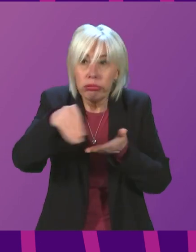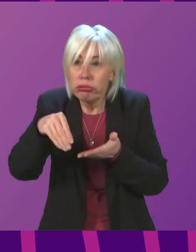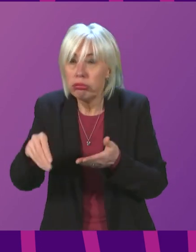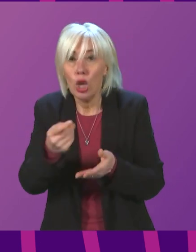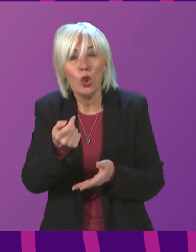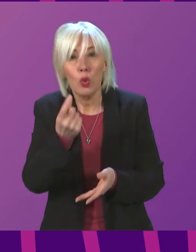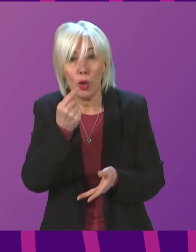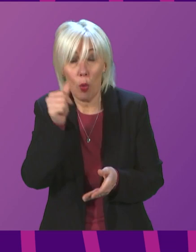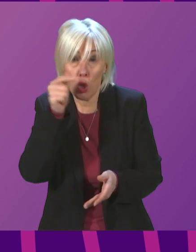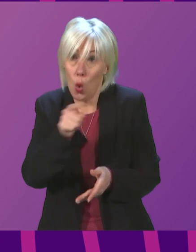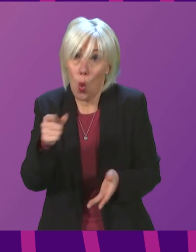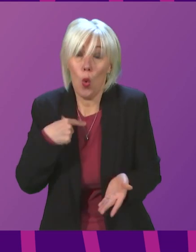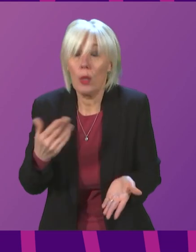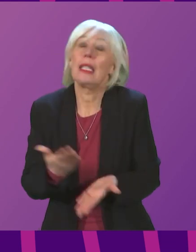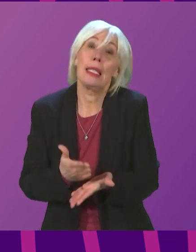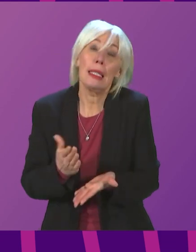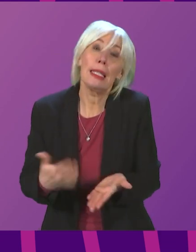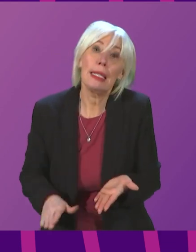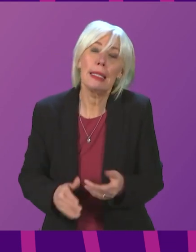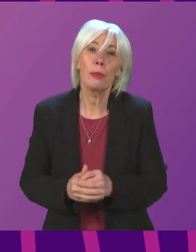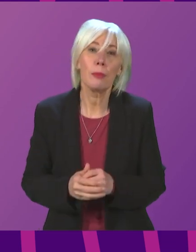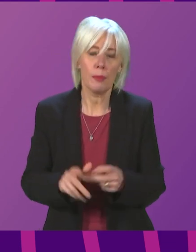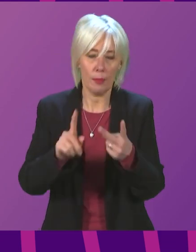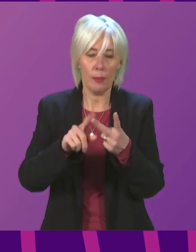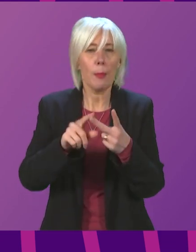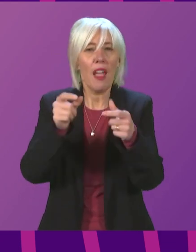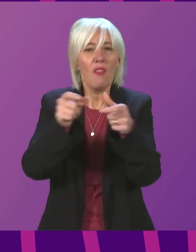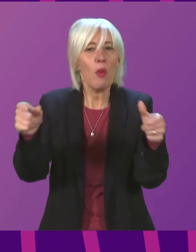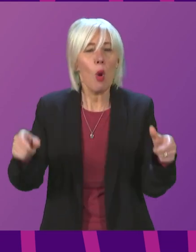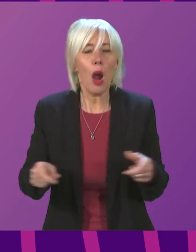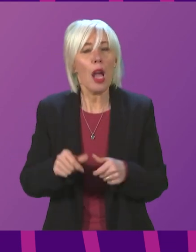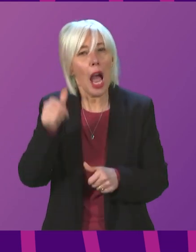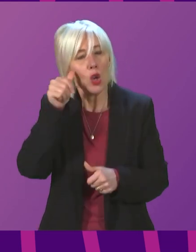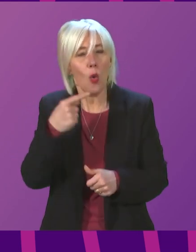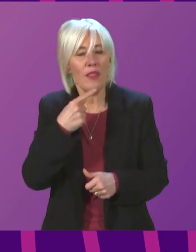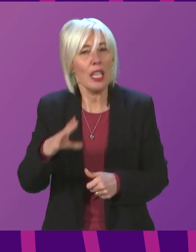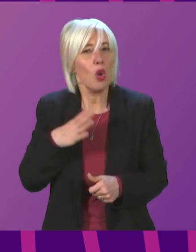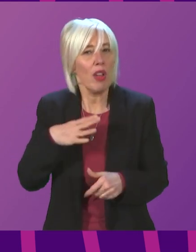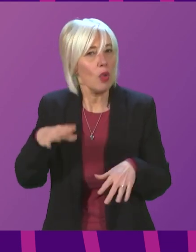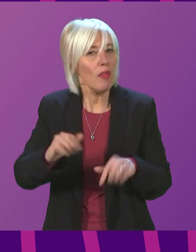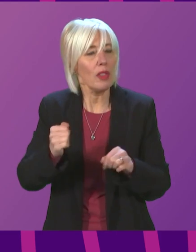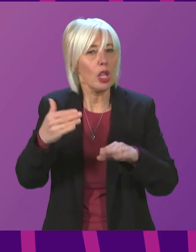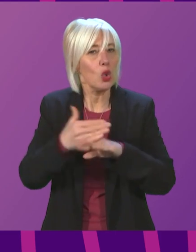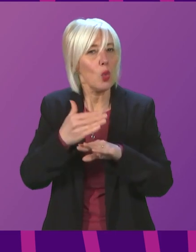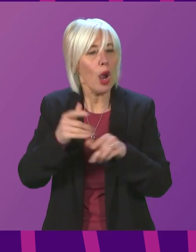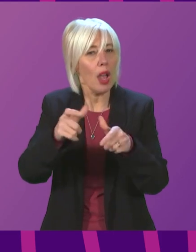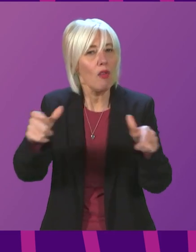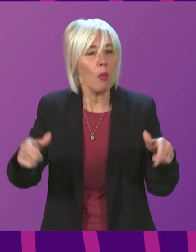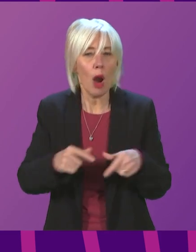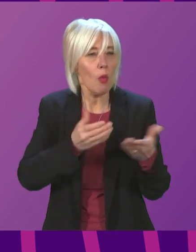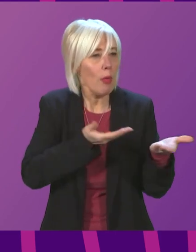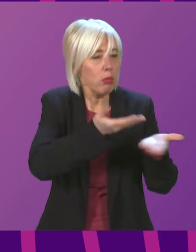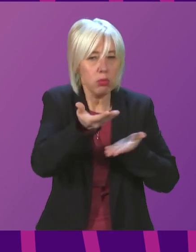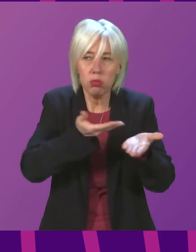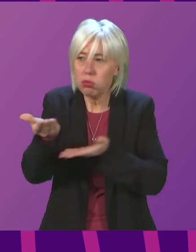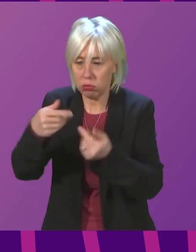needed it is. On the second point around the framework, I've already said we have started work on the framework. We will consult with parties